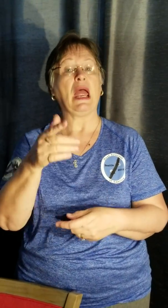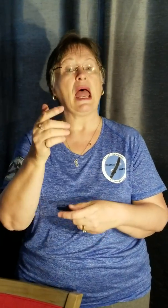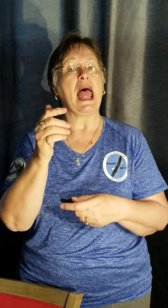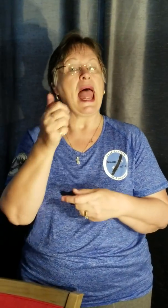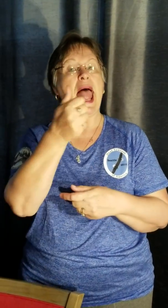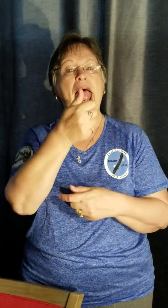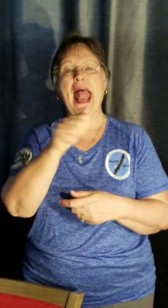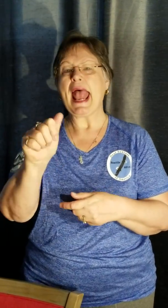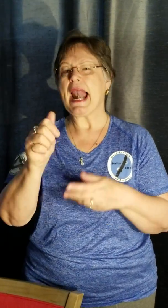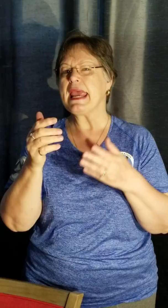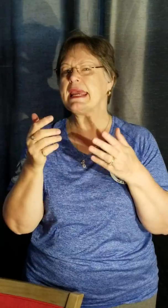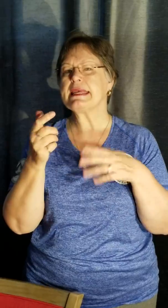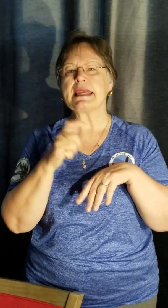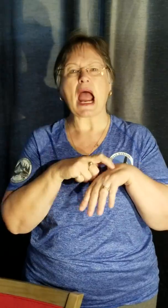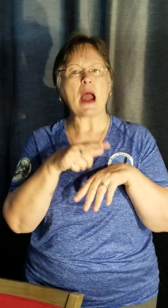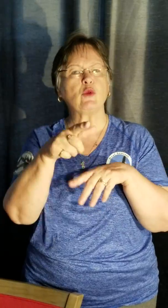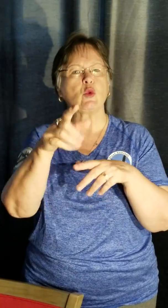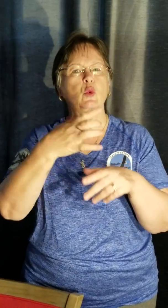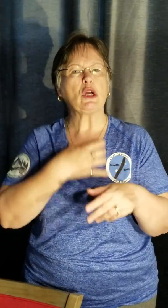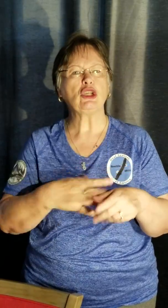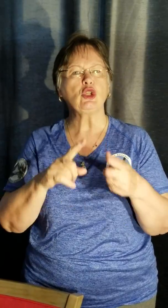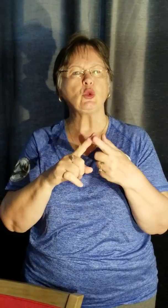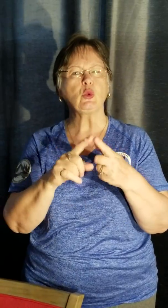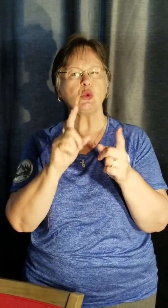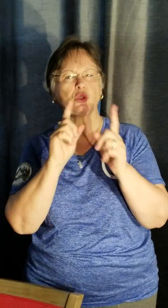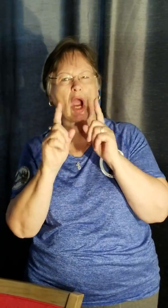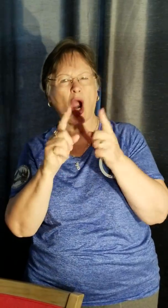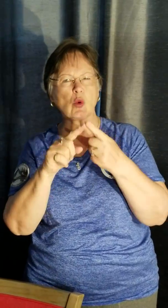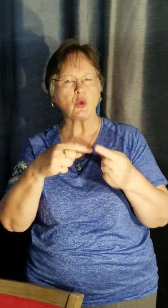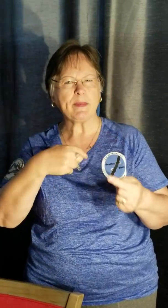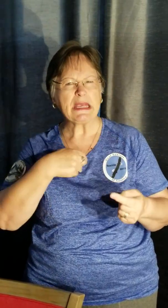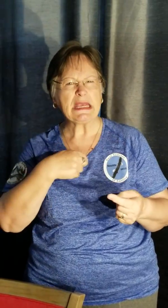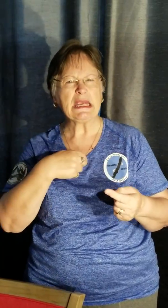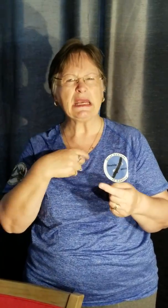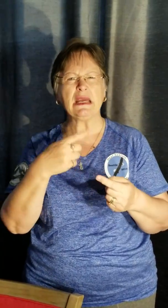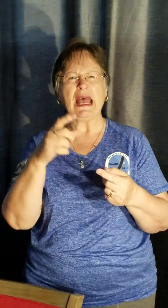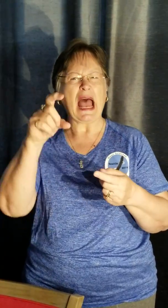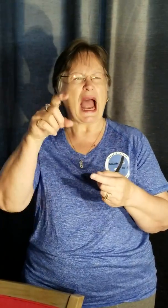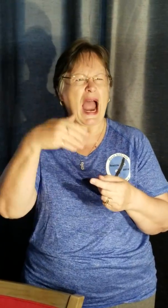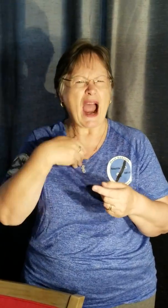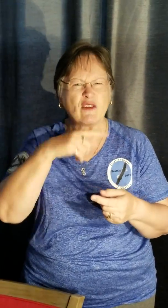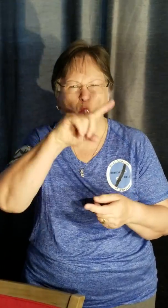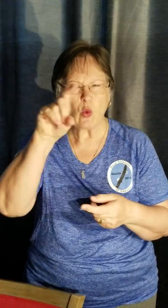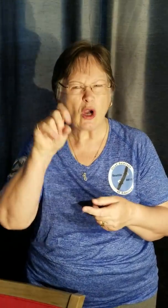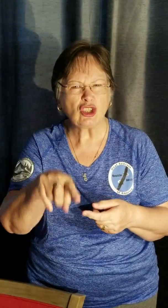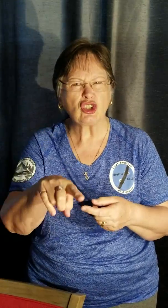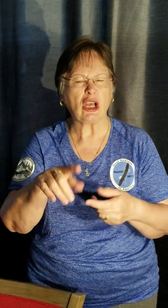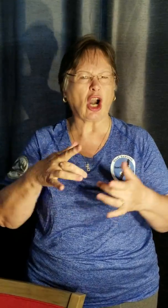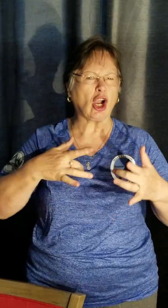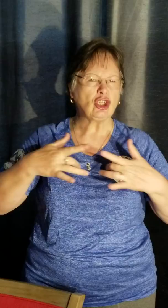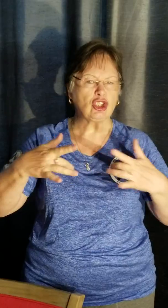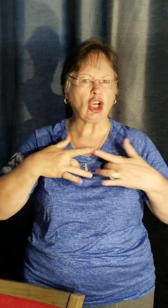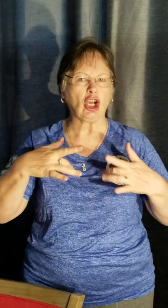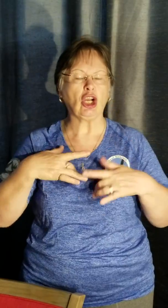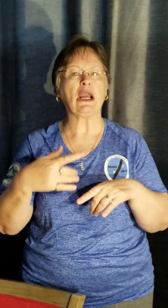I am staying tell you how to do a good one. I will say I am